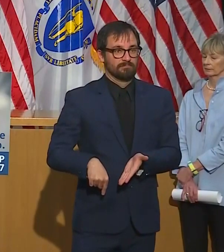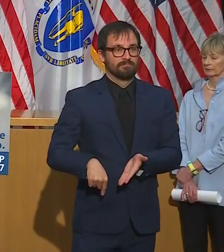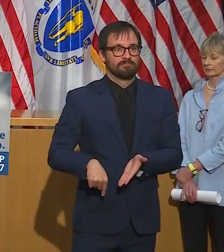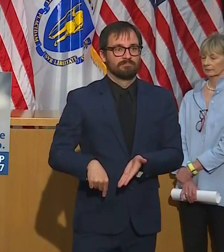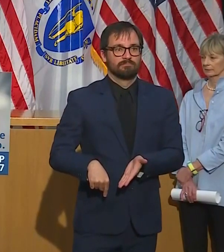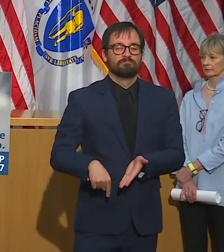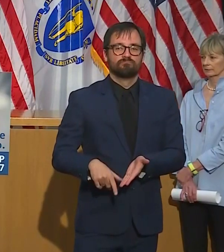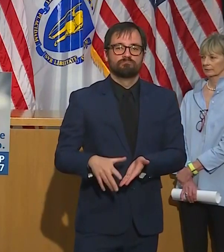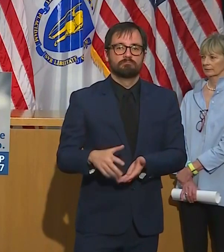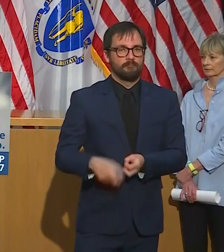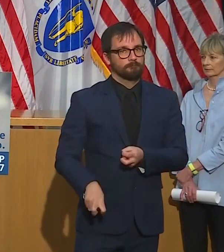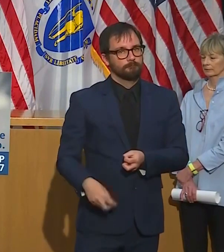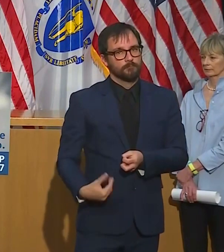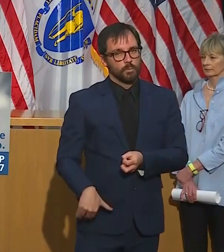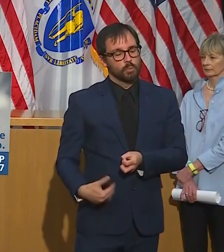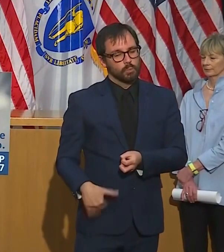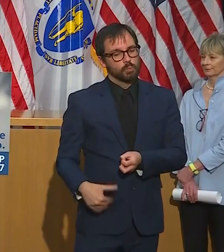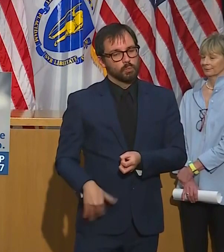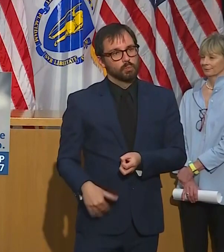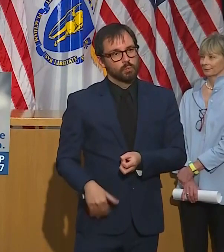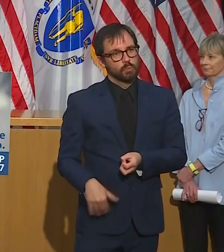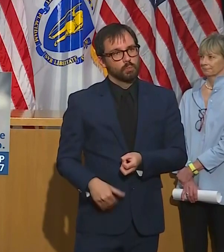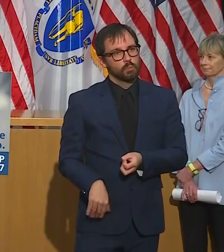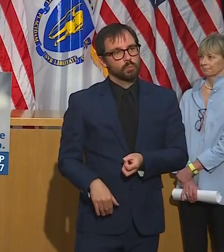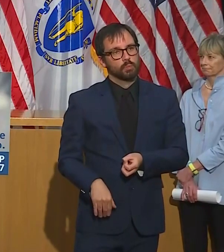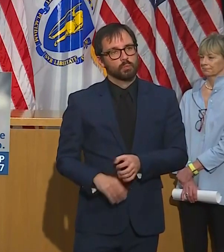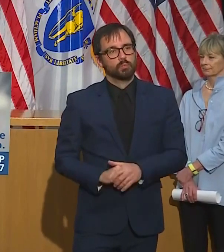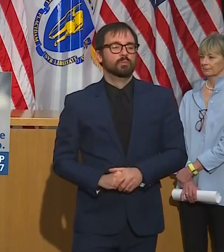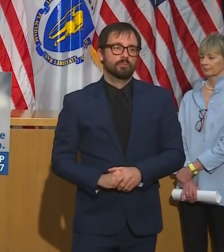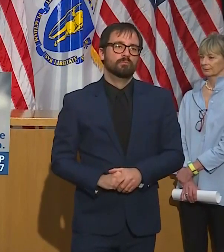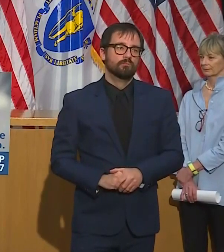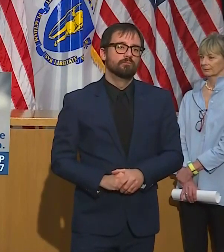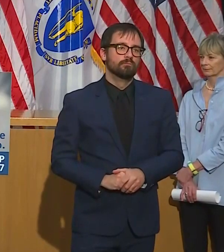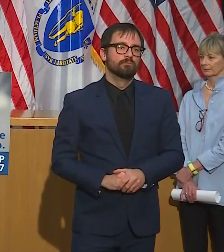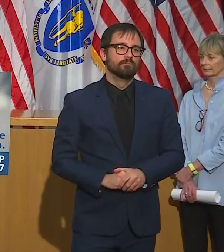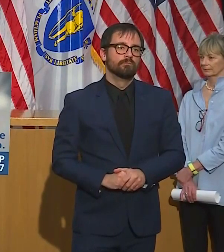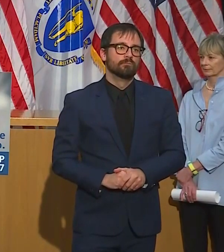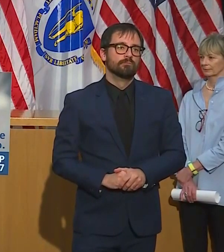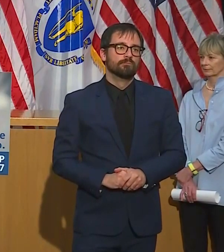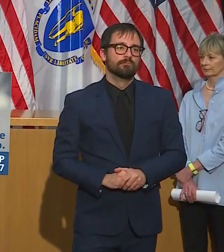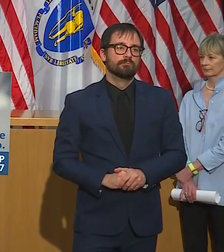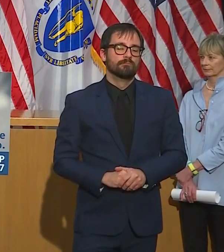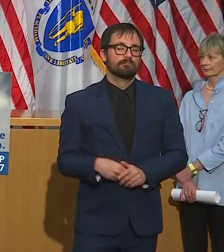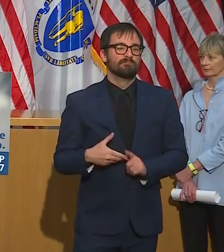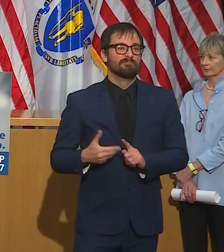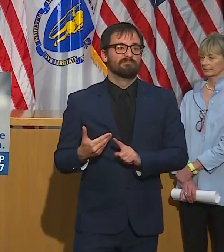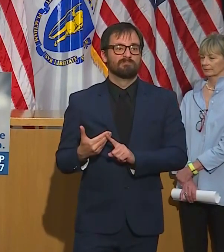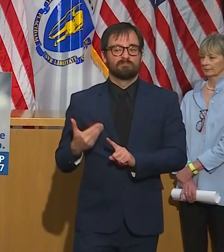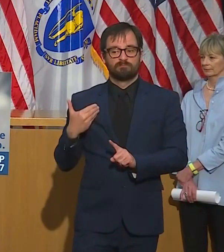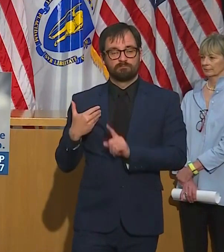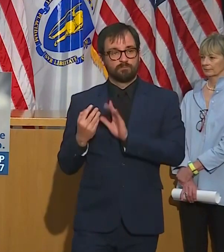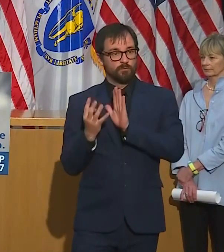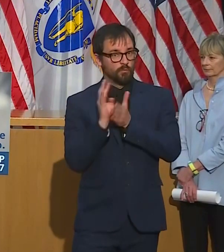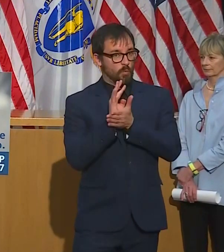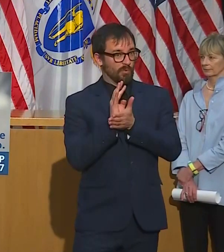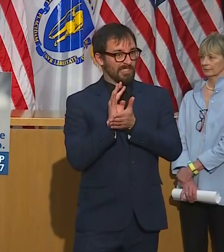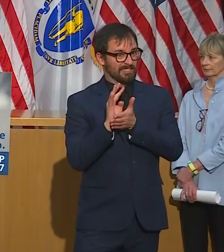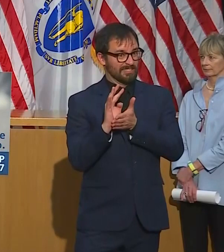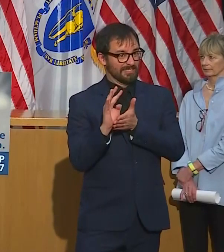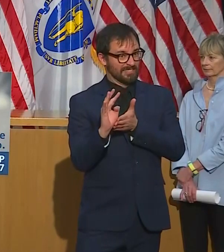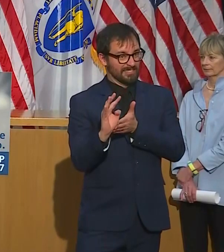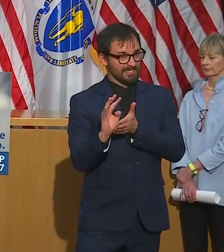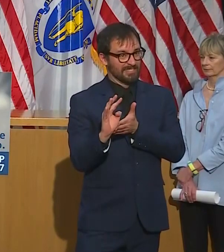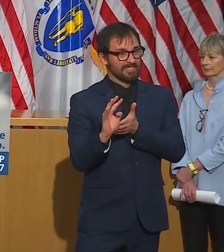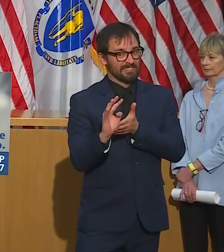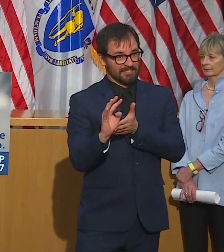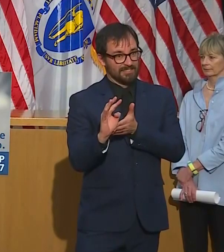since we issued our original emergency order to close non-essential businesses. I know for a lot of people it's felt like it's been a lot